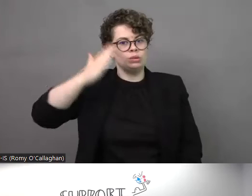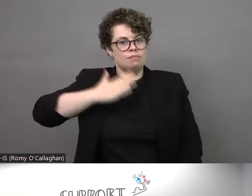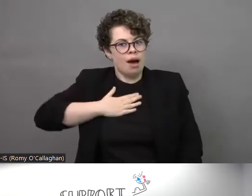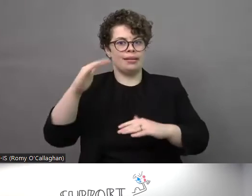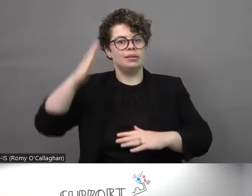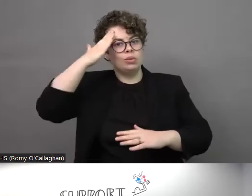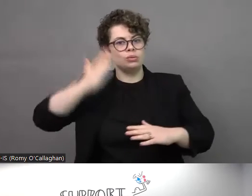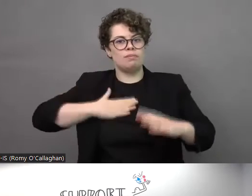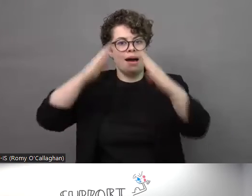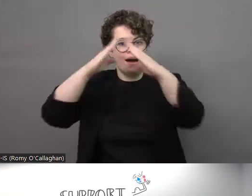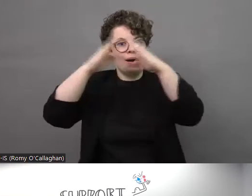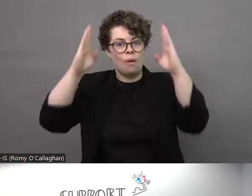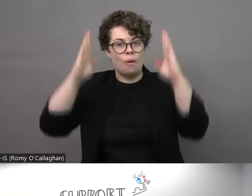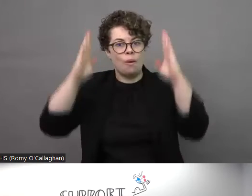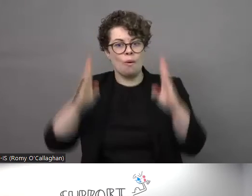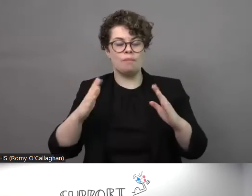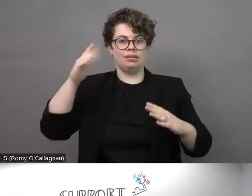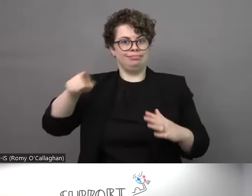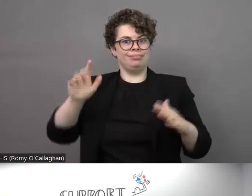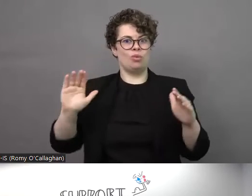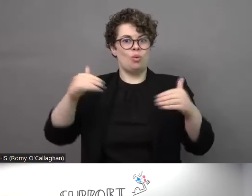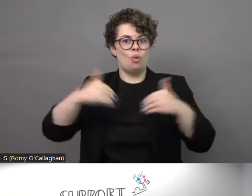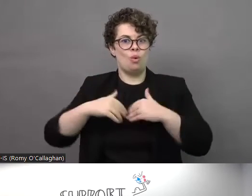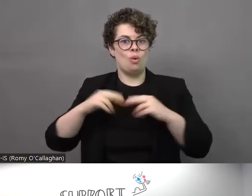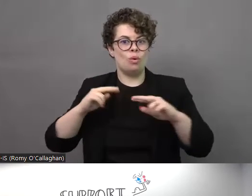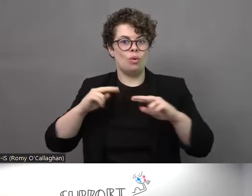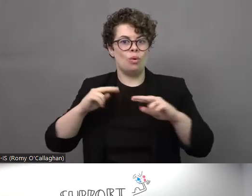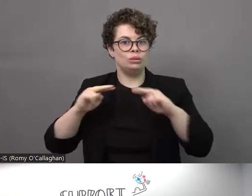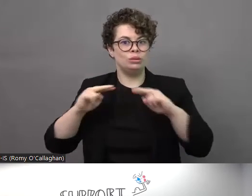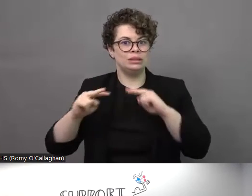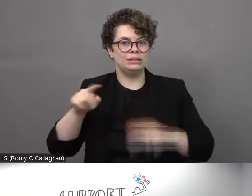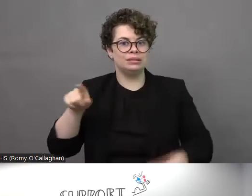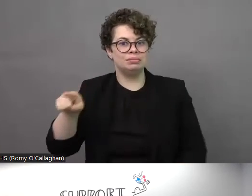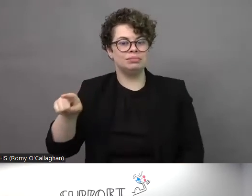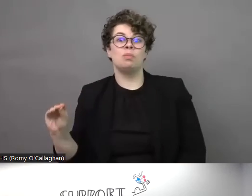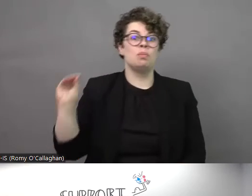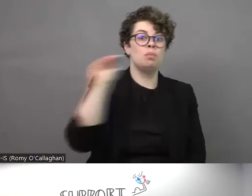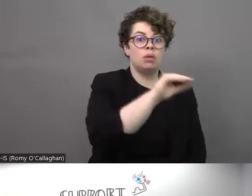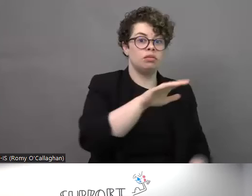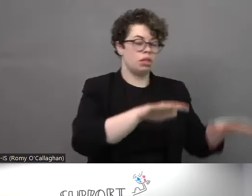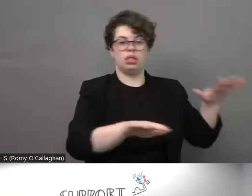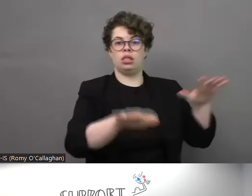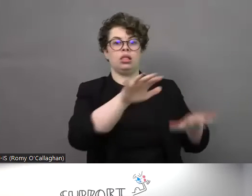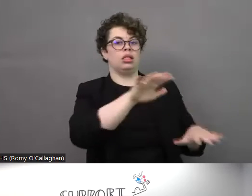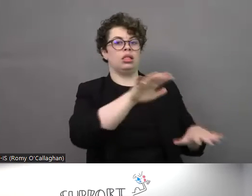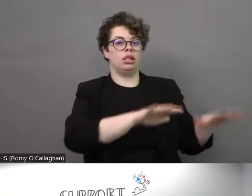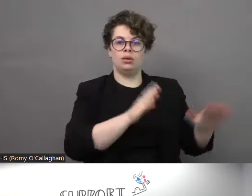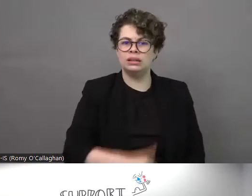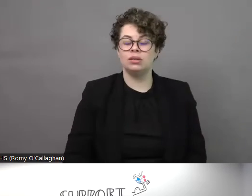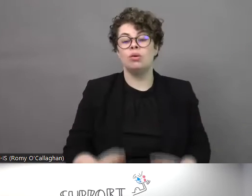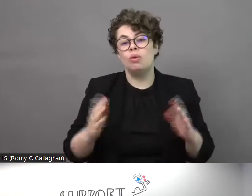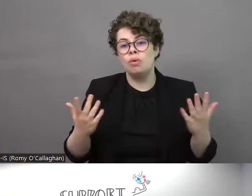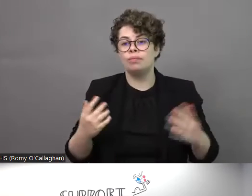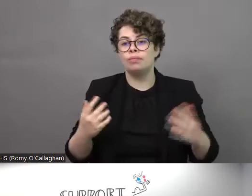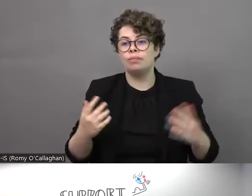autism he will be agitated in a different place with different people or for example